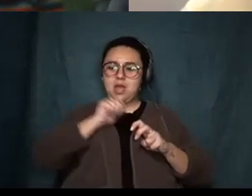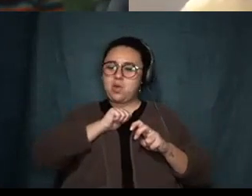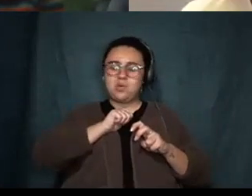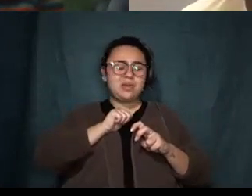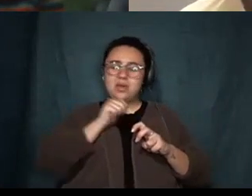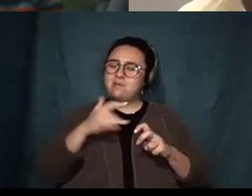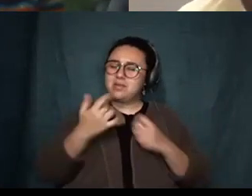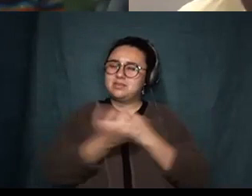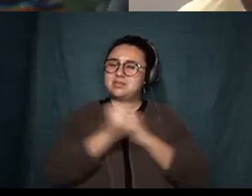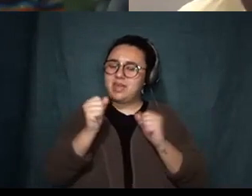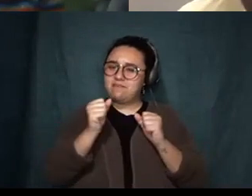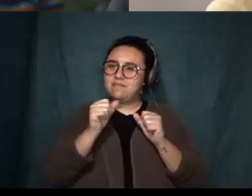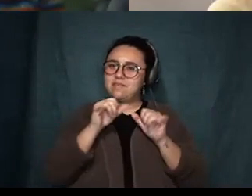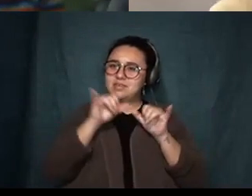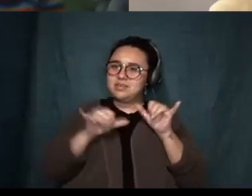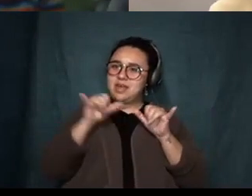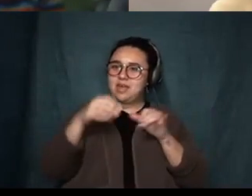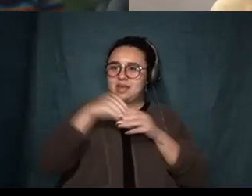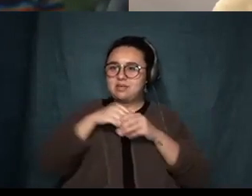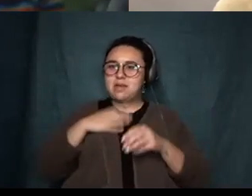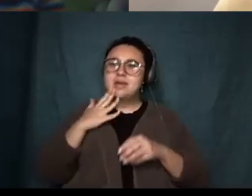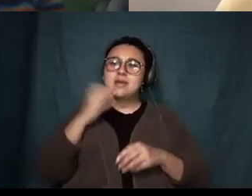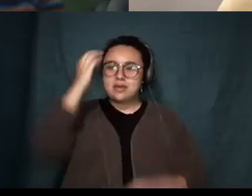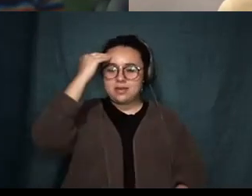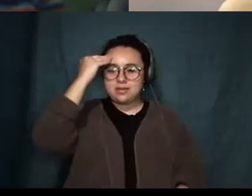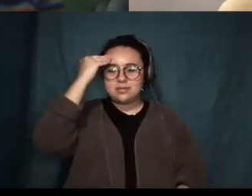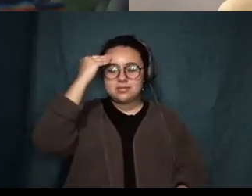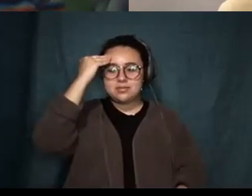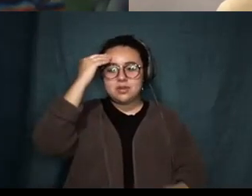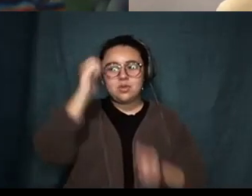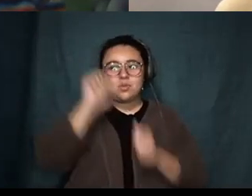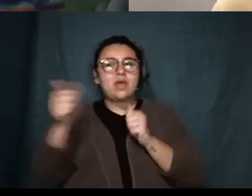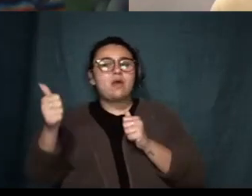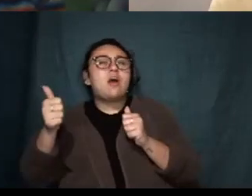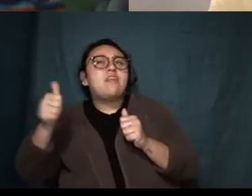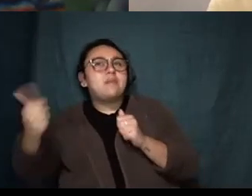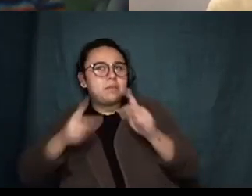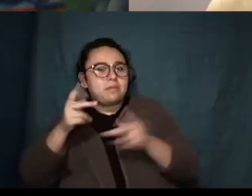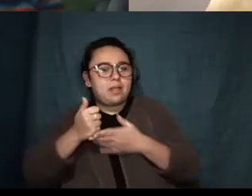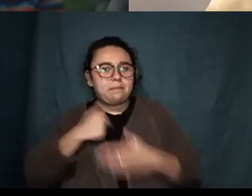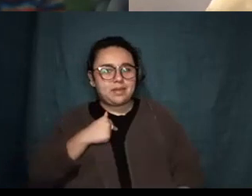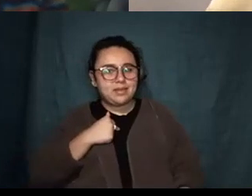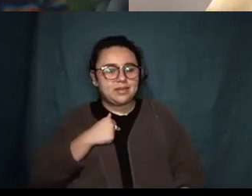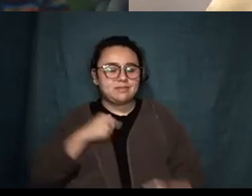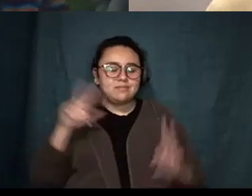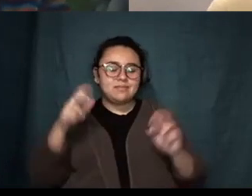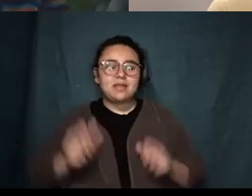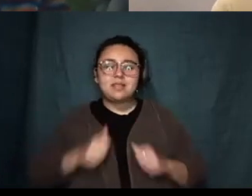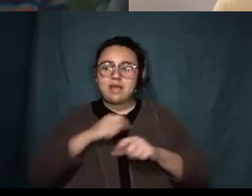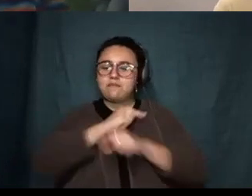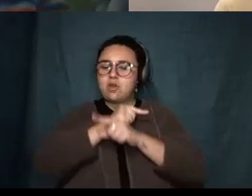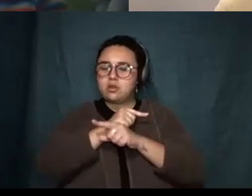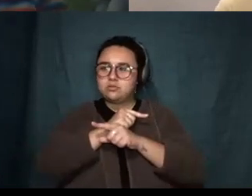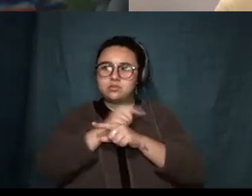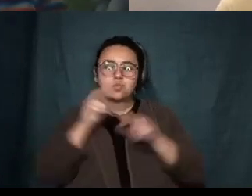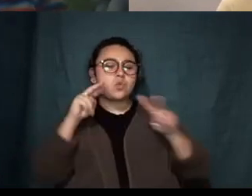time in there uh uh without a sort of lifeguard on duty um but uh luckily you know I have a lot